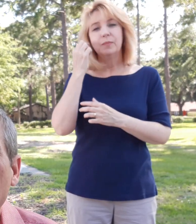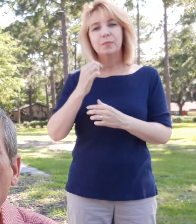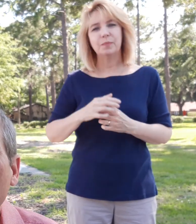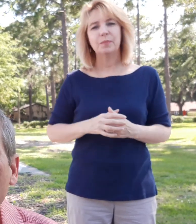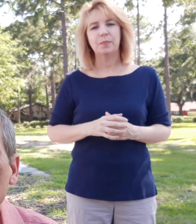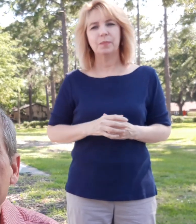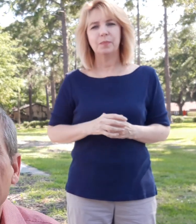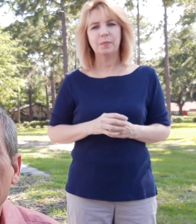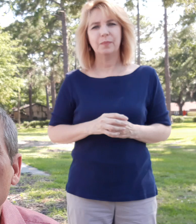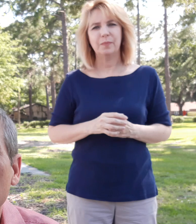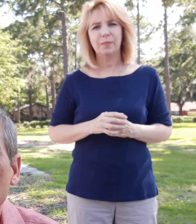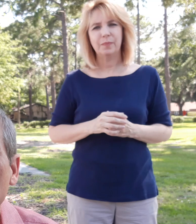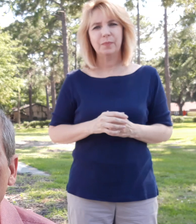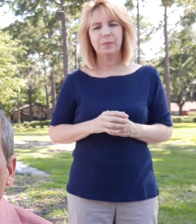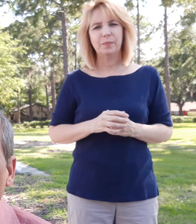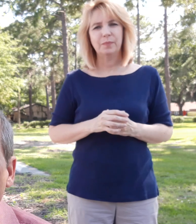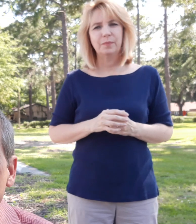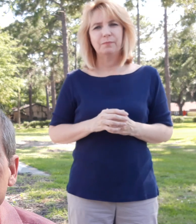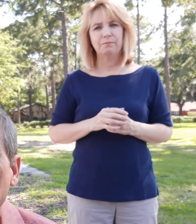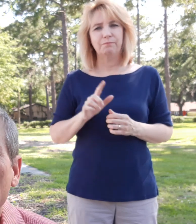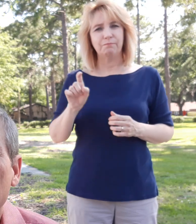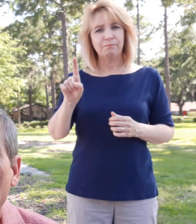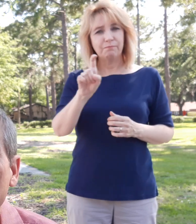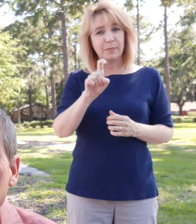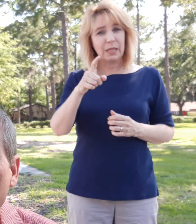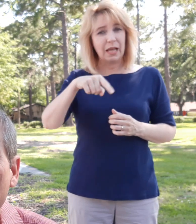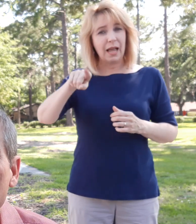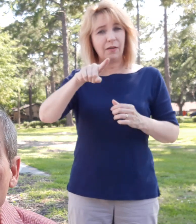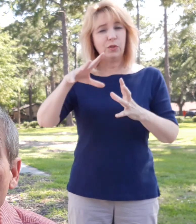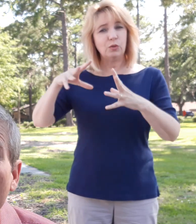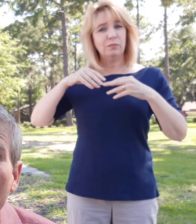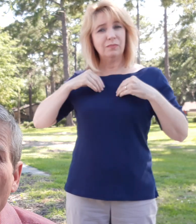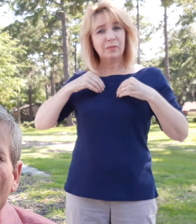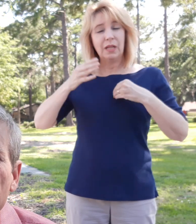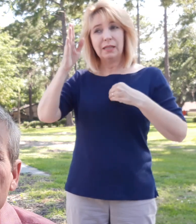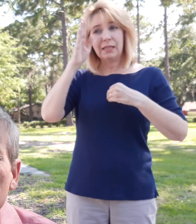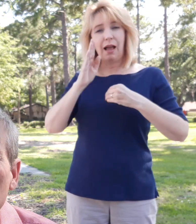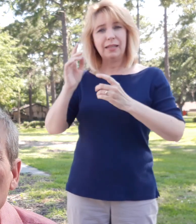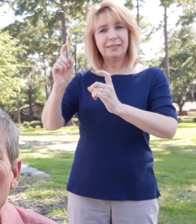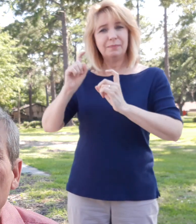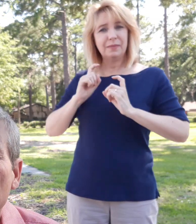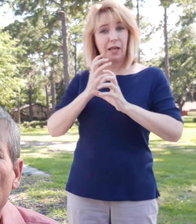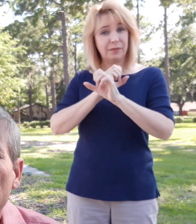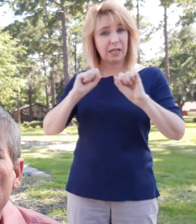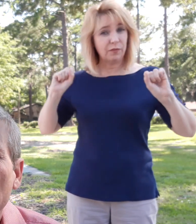Have I received God's gift of salvation or not?